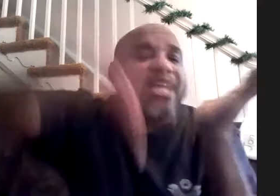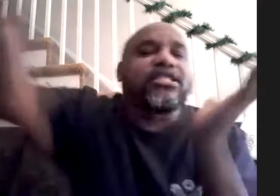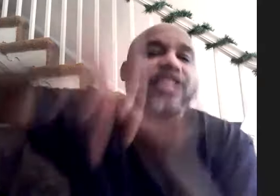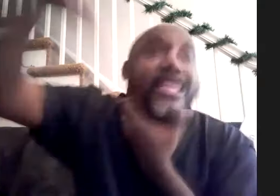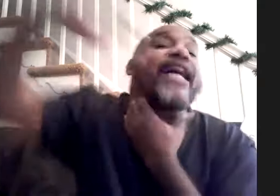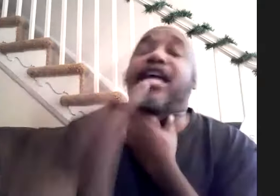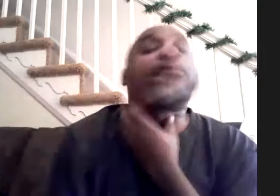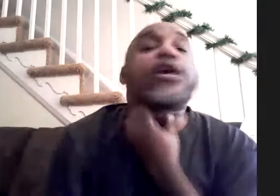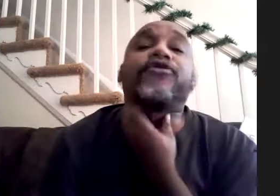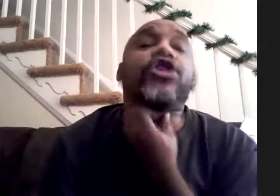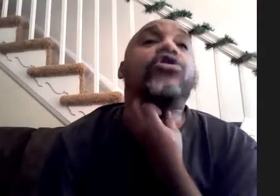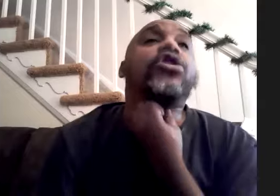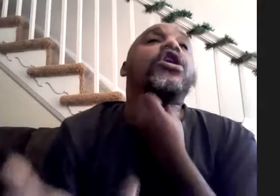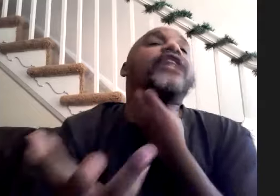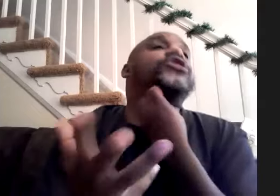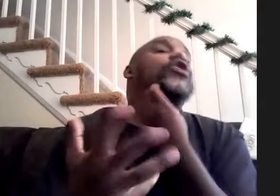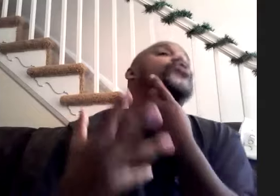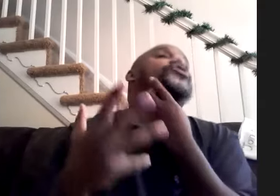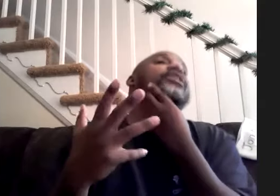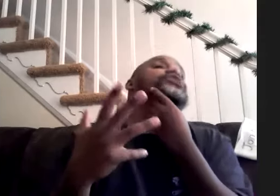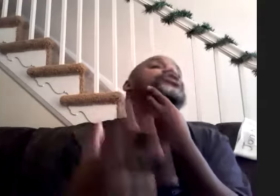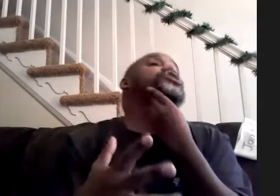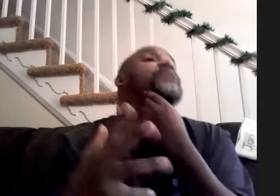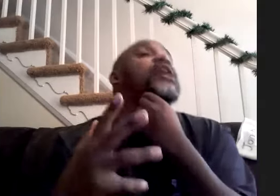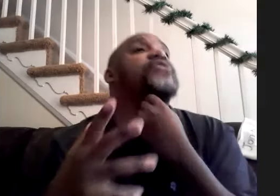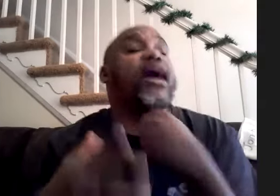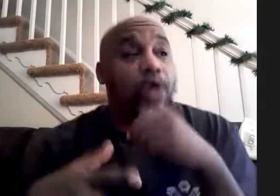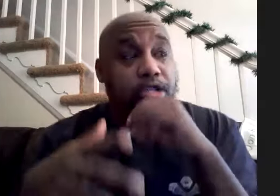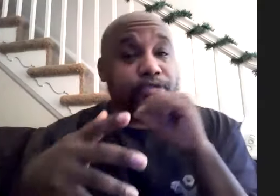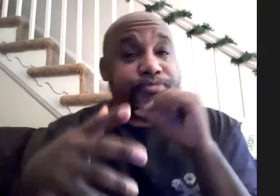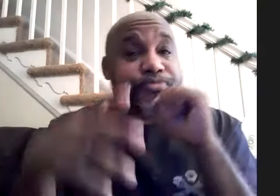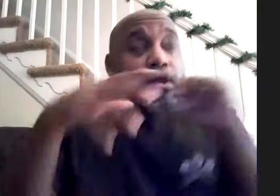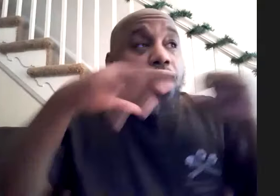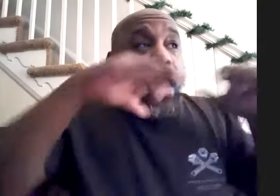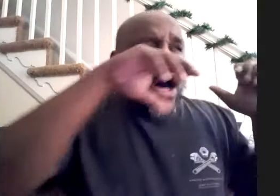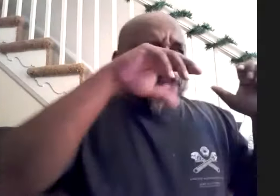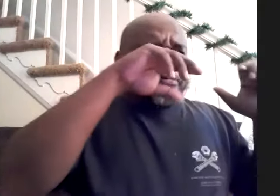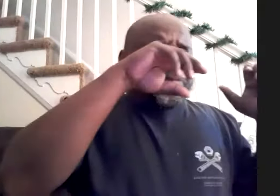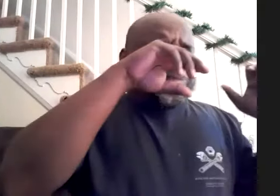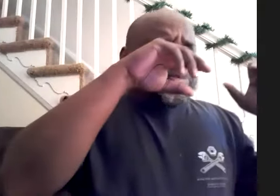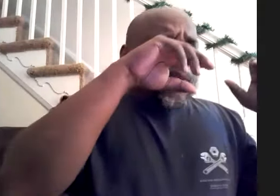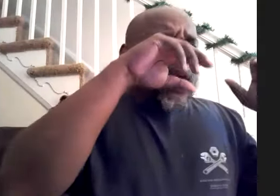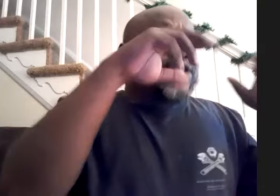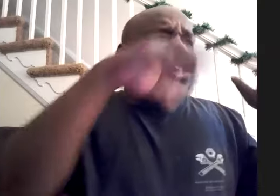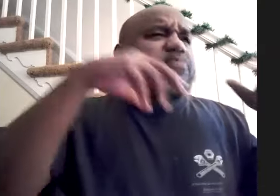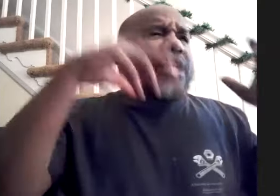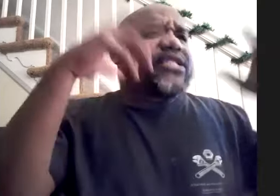to again get out of my comfort zone and so the thing that was interesting about that was um i started basically